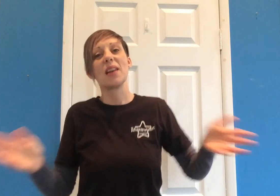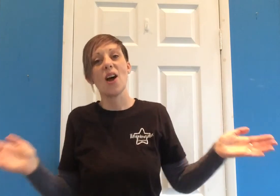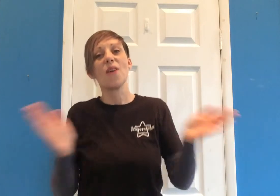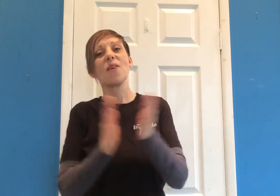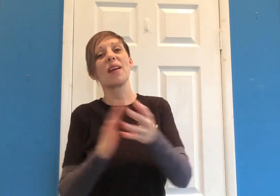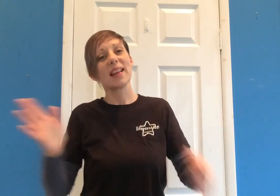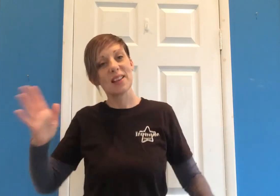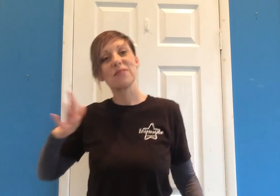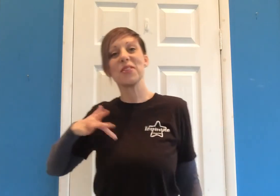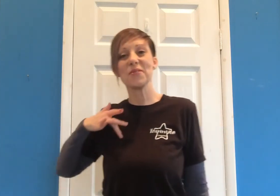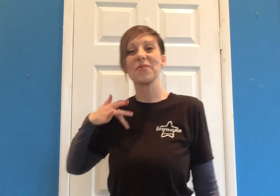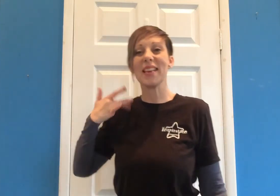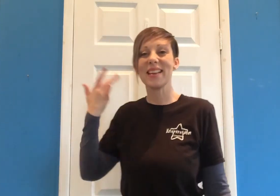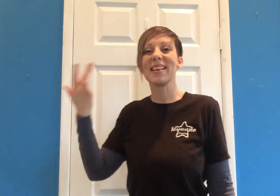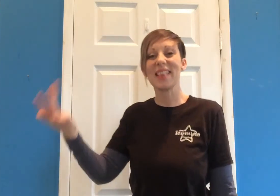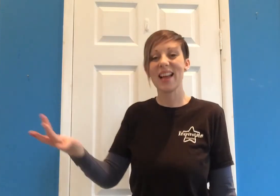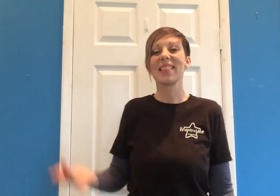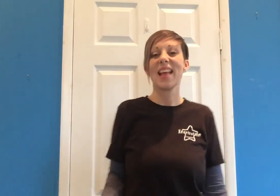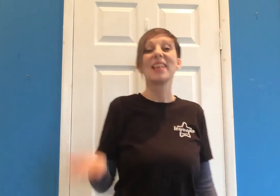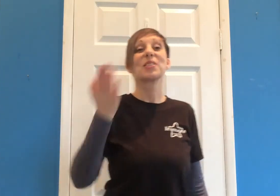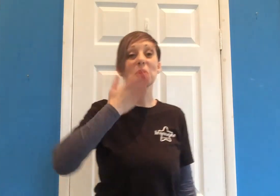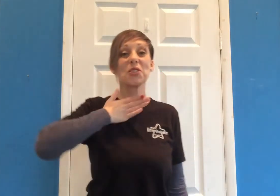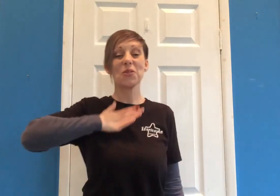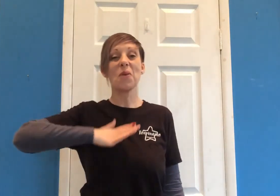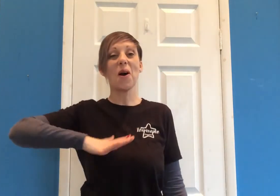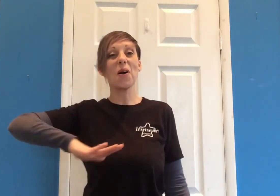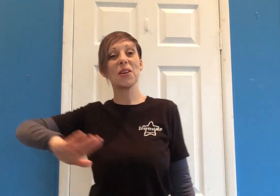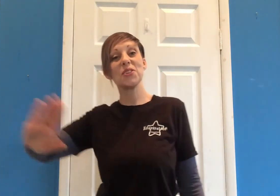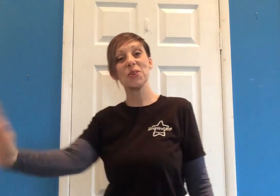know if you feel like that's what you want to be.